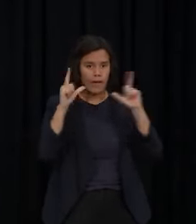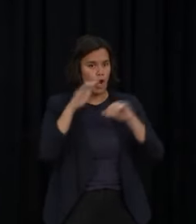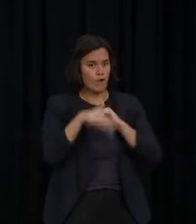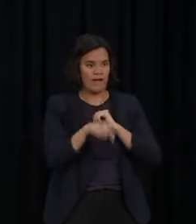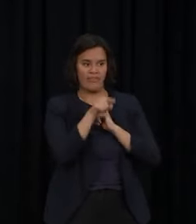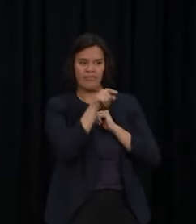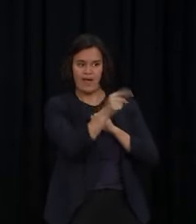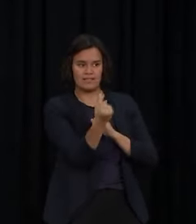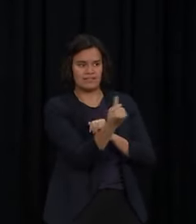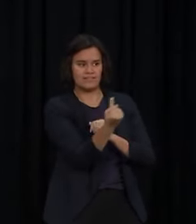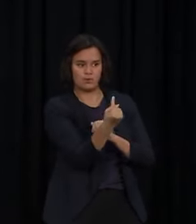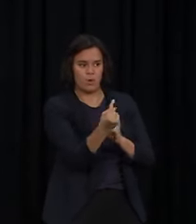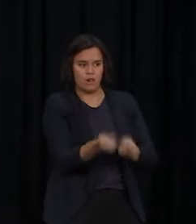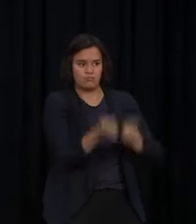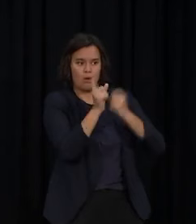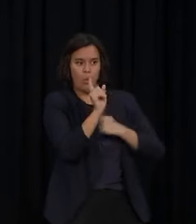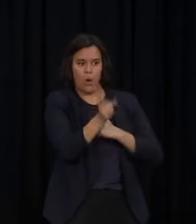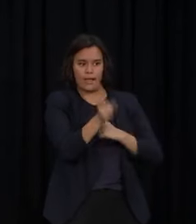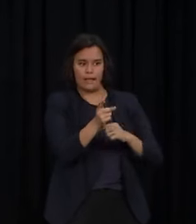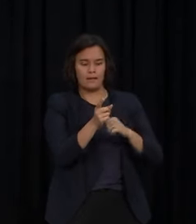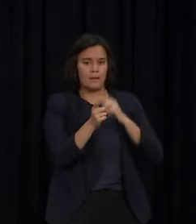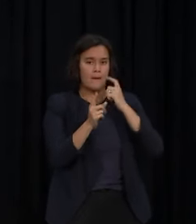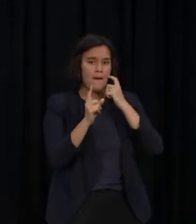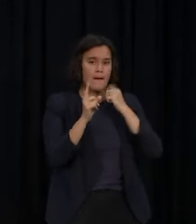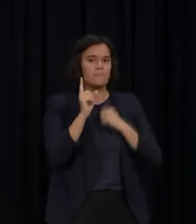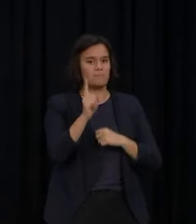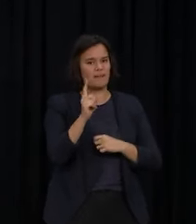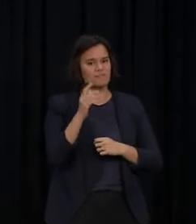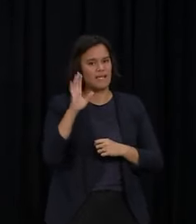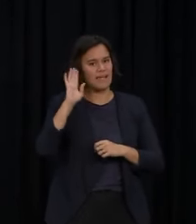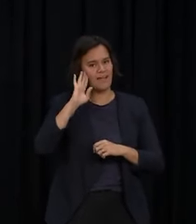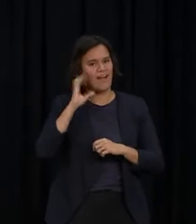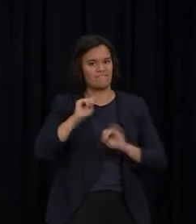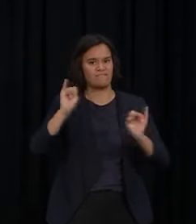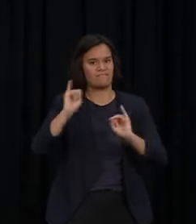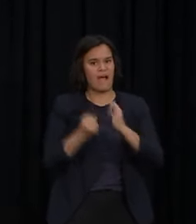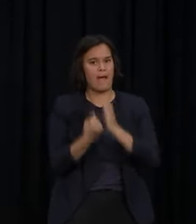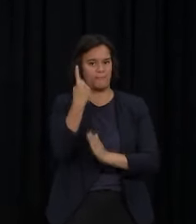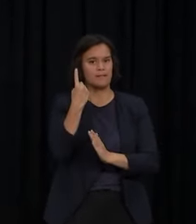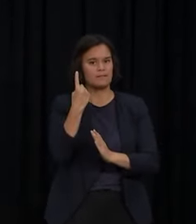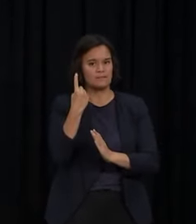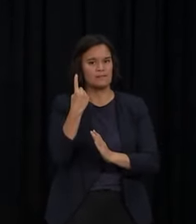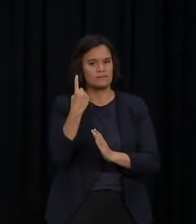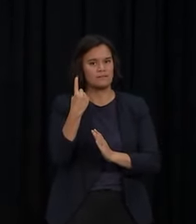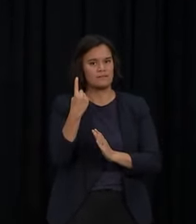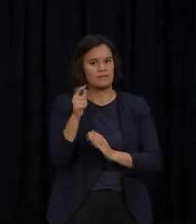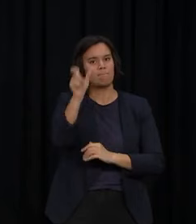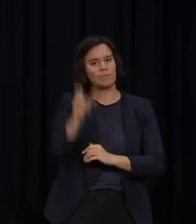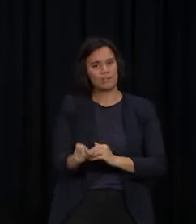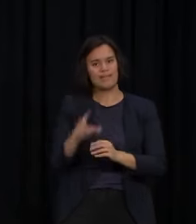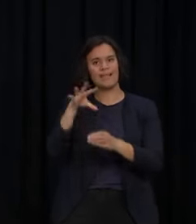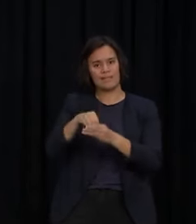But I think what we have heard has happened here to a member of a school community